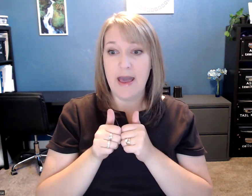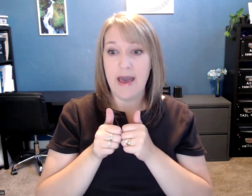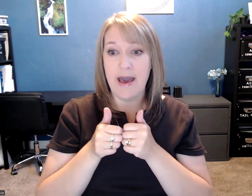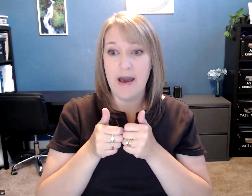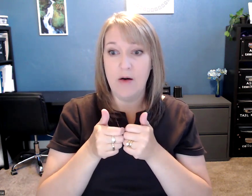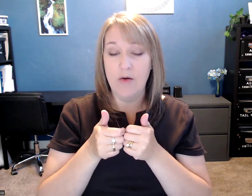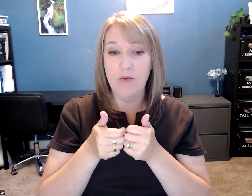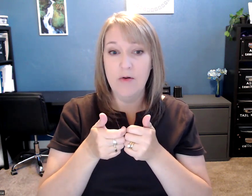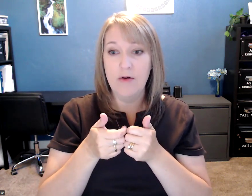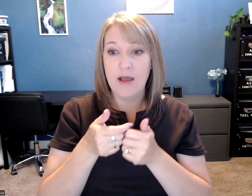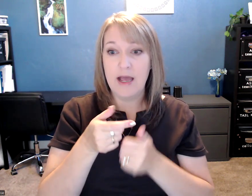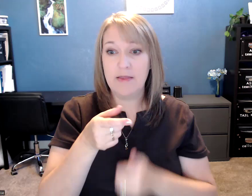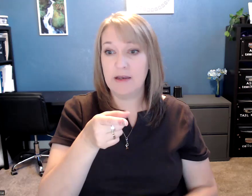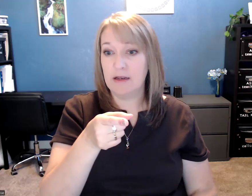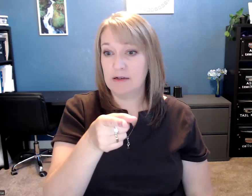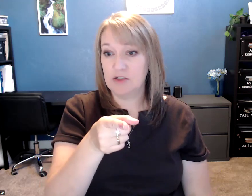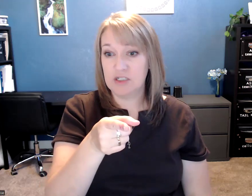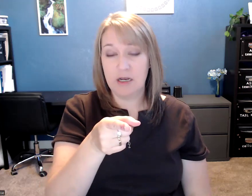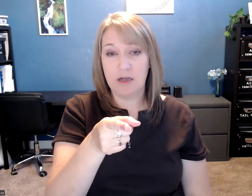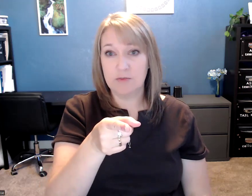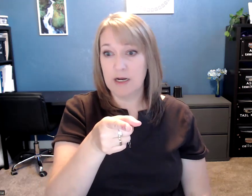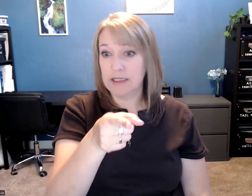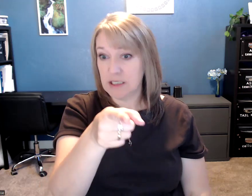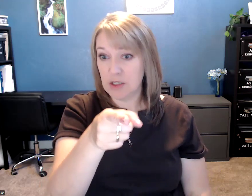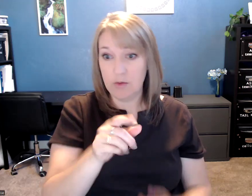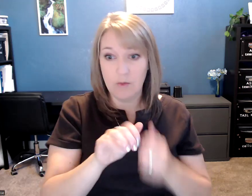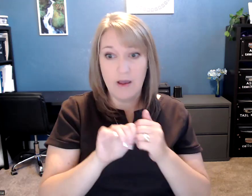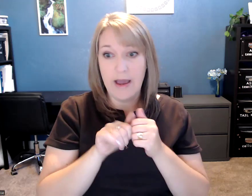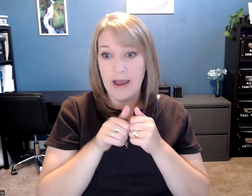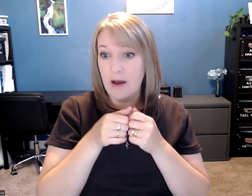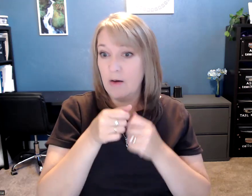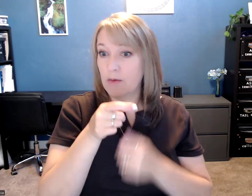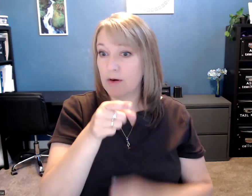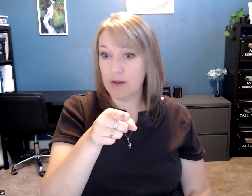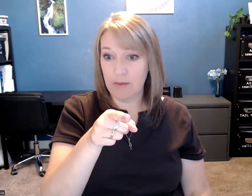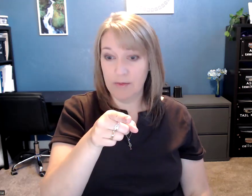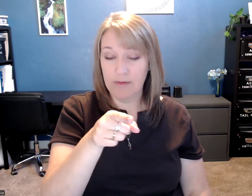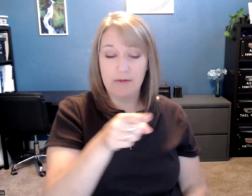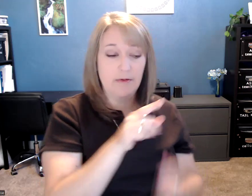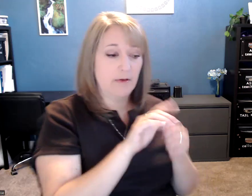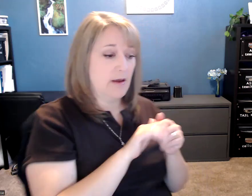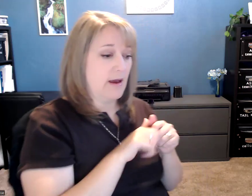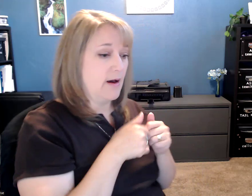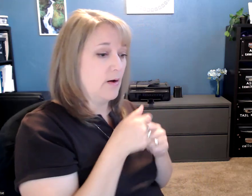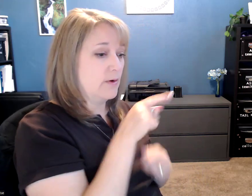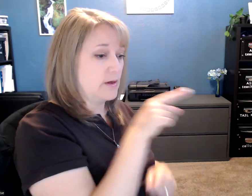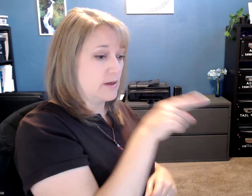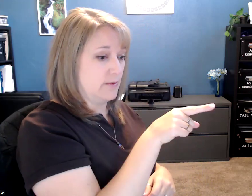How? And then it just kind of goes right into you. How are you? How are you?